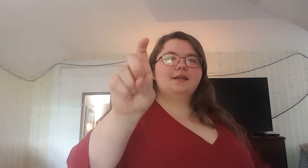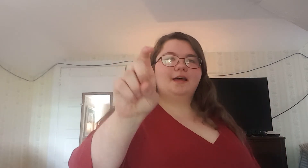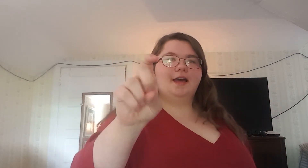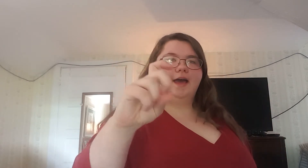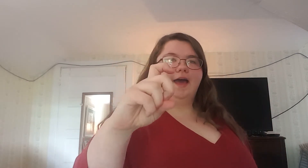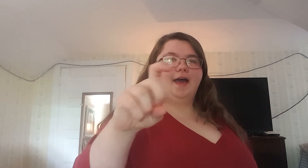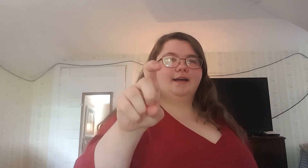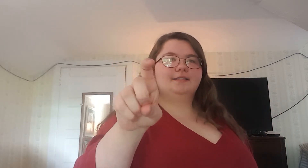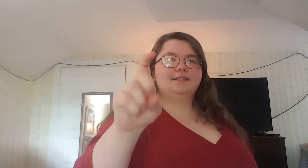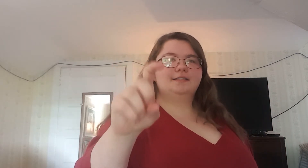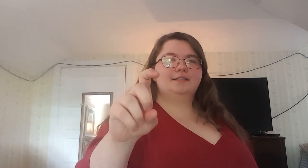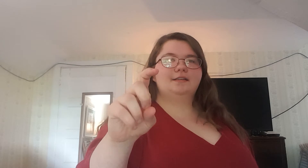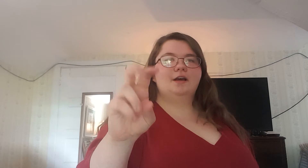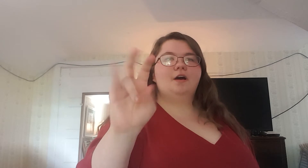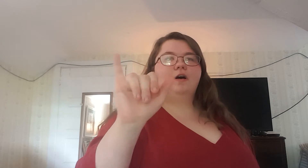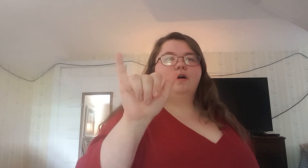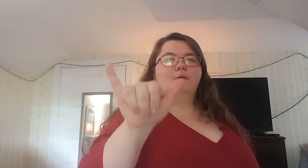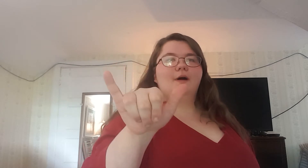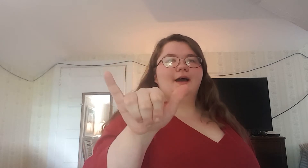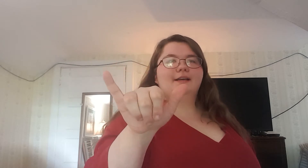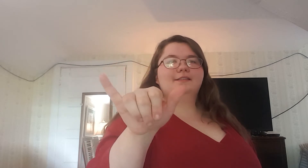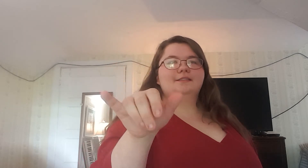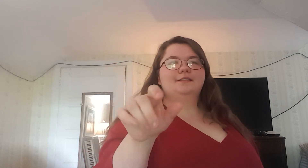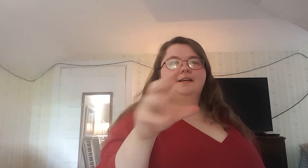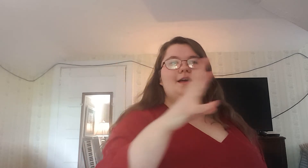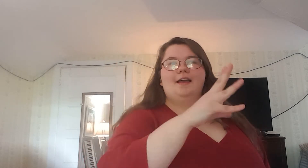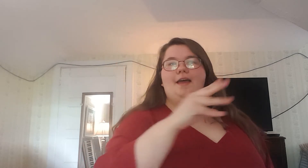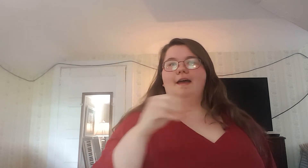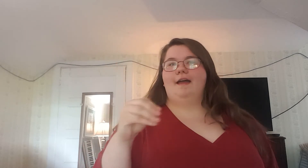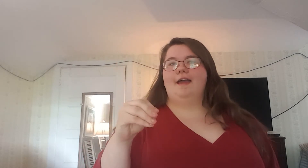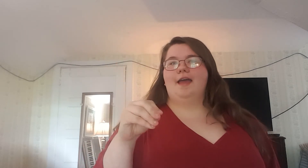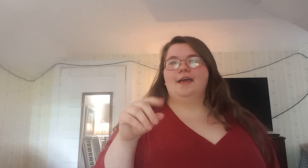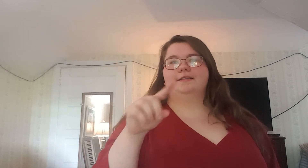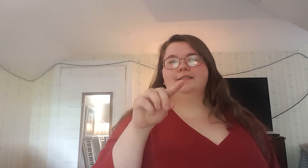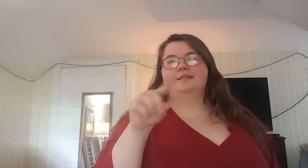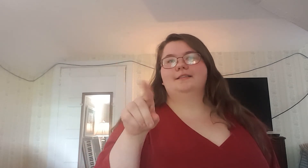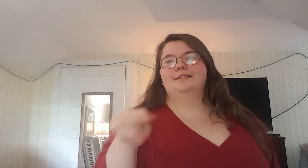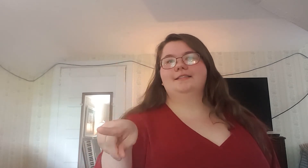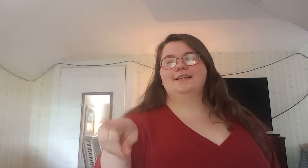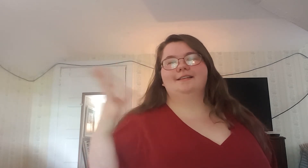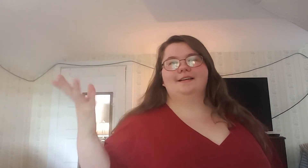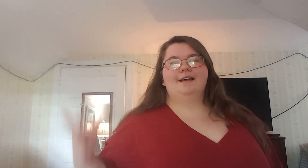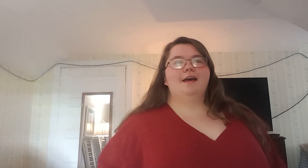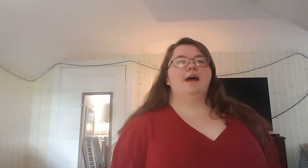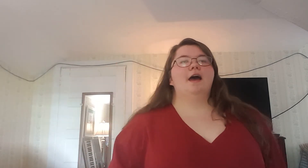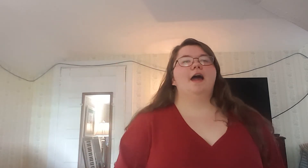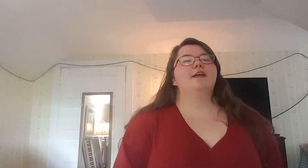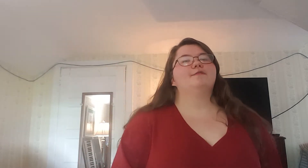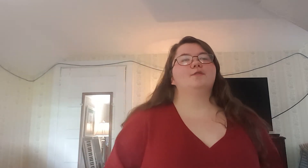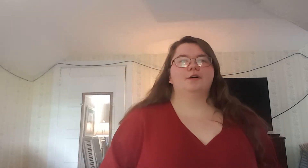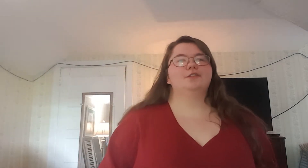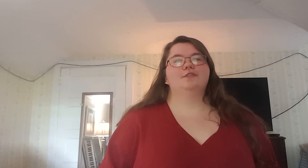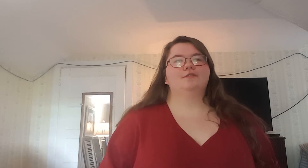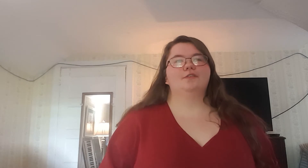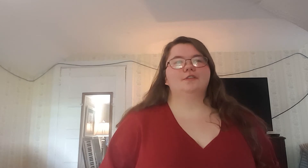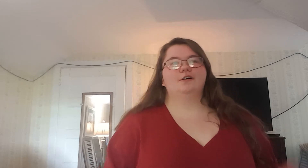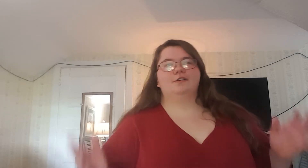X, Y, and Z. And if you want to do the full song,